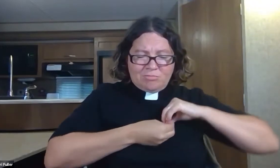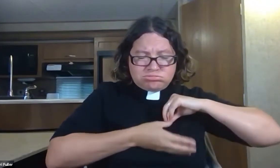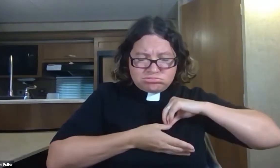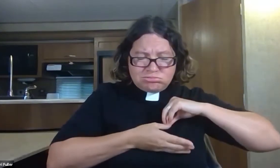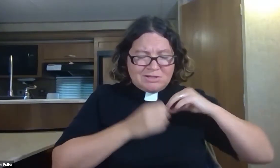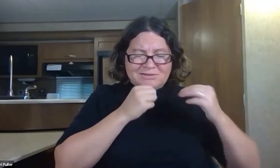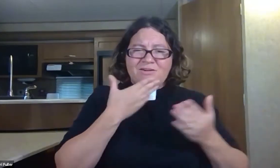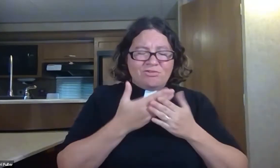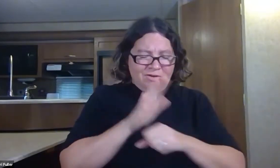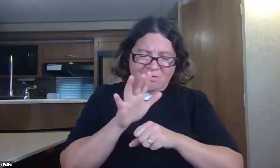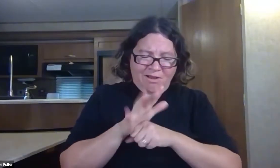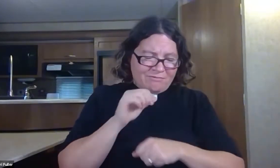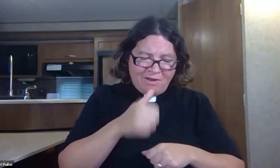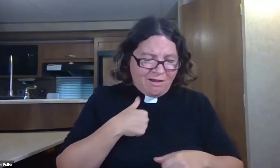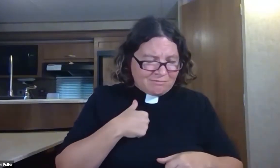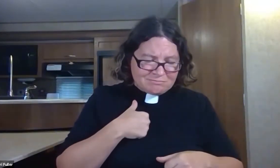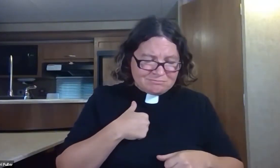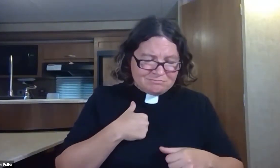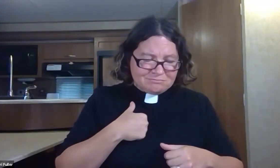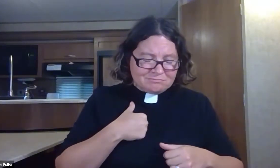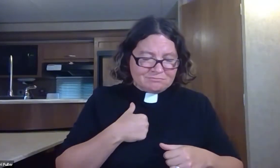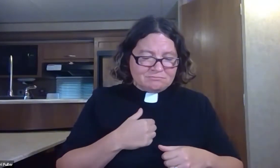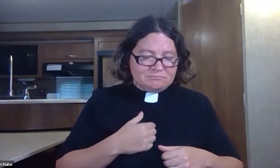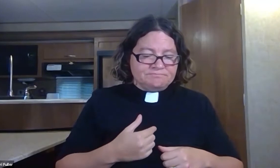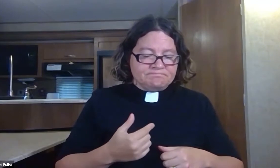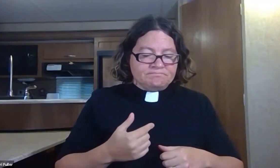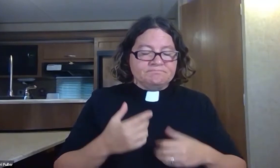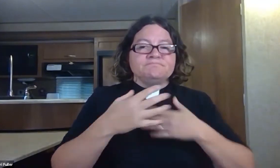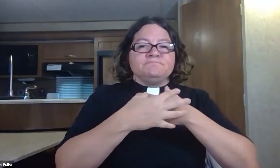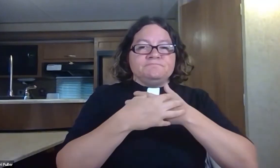for those who believe they are flawed unlovable and not enough